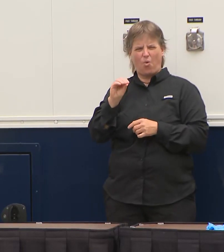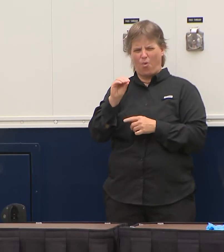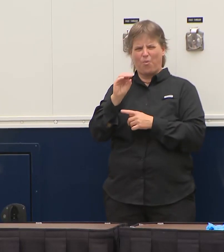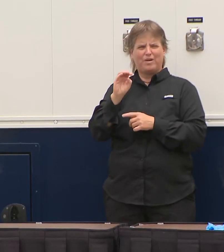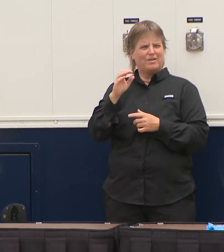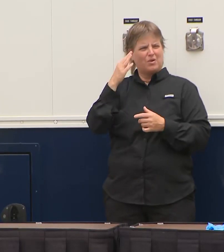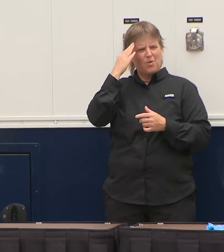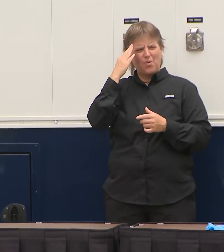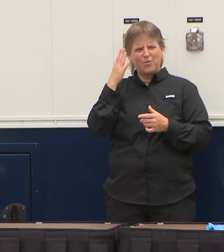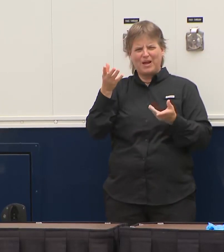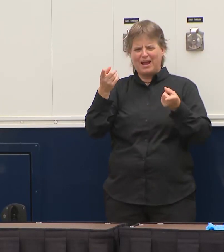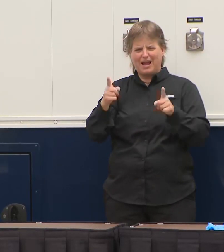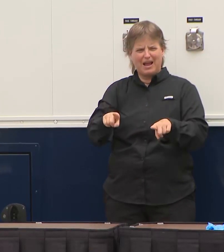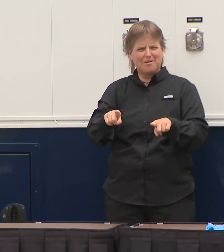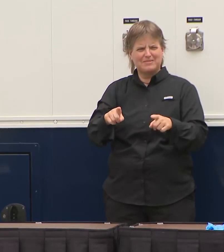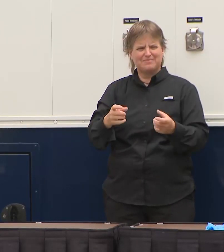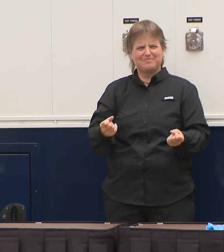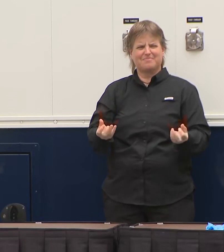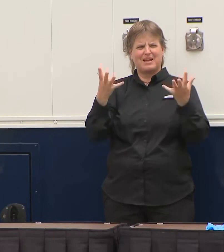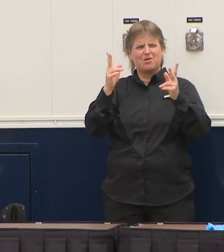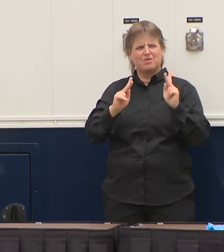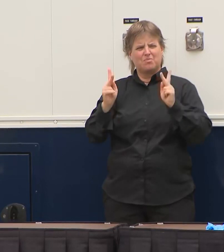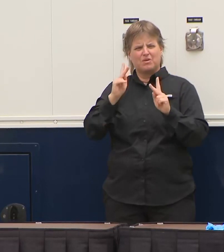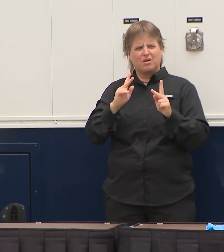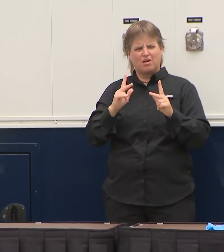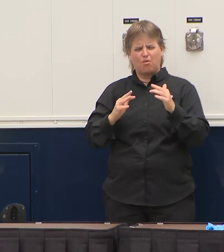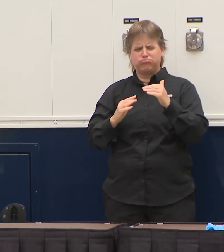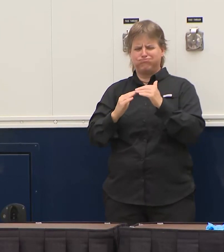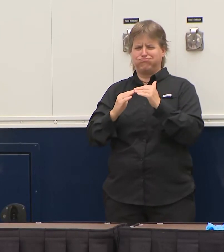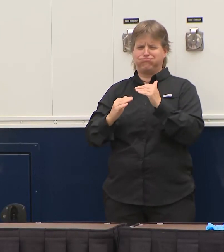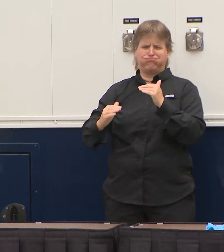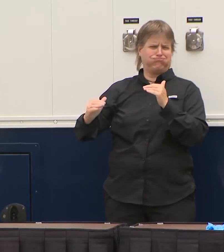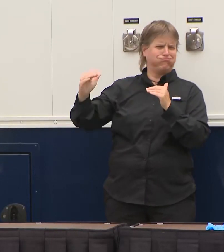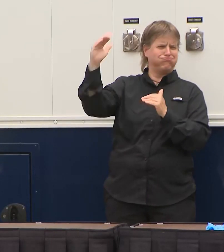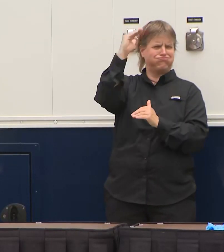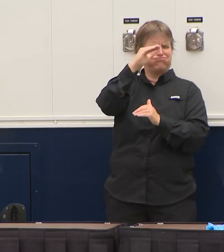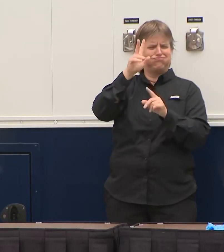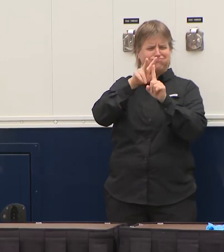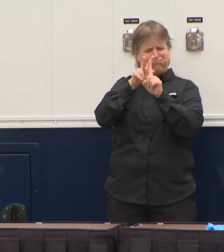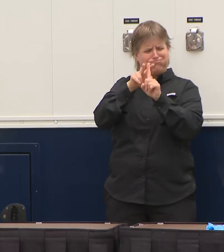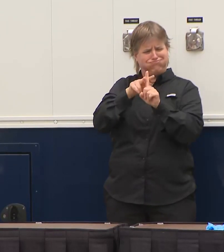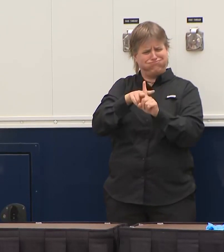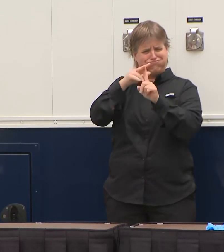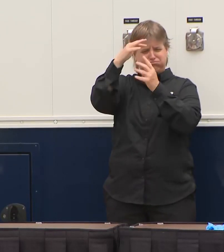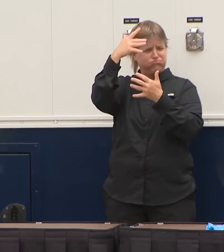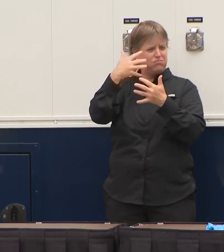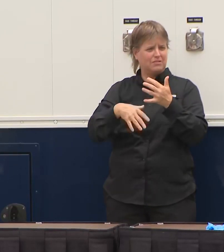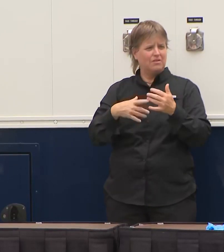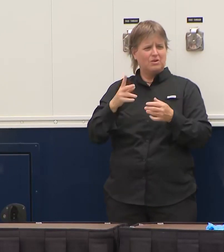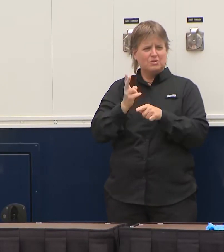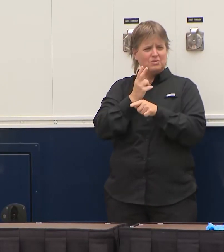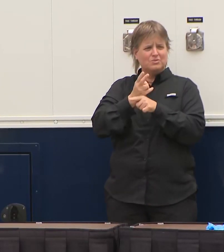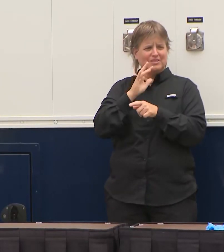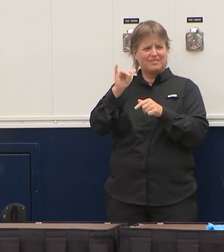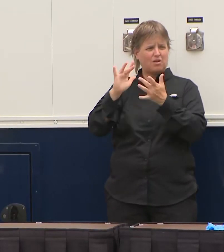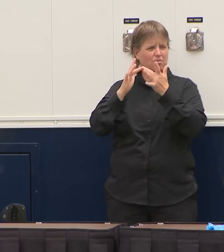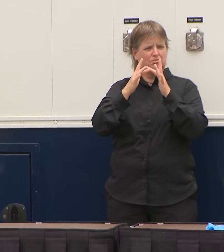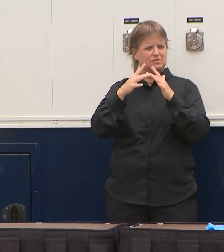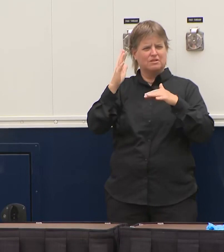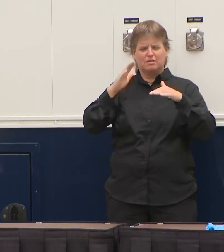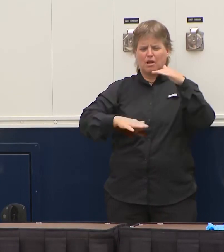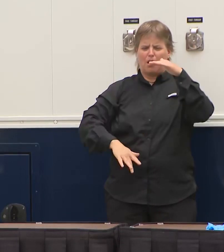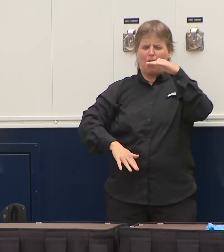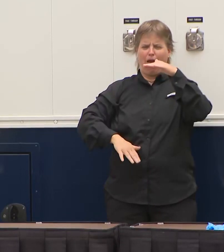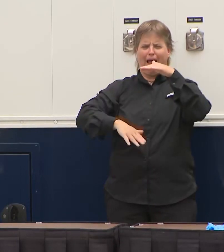and they're like yeah we'll do it but just tell people it's easier for them to go to the website so they were telling people to go to this thing and then it reached capacity and so